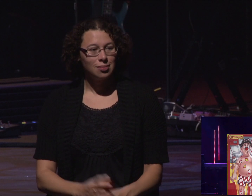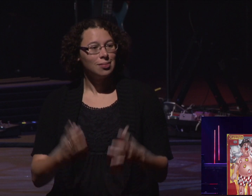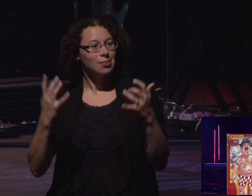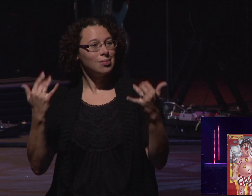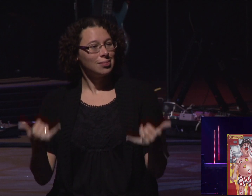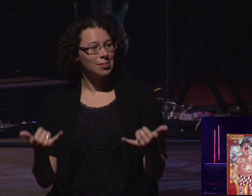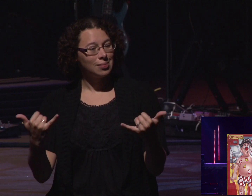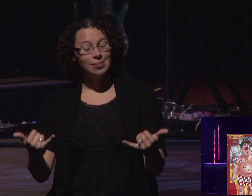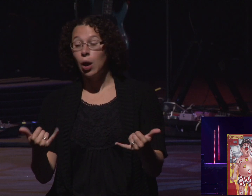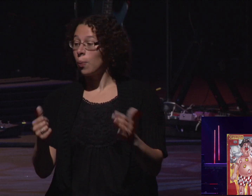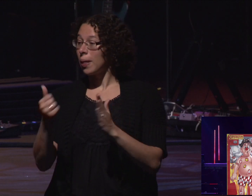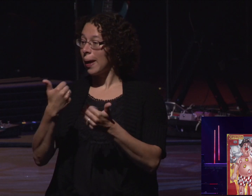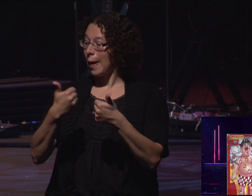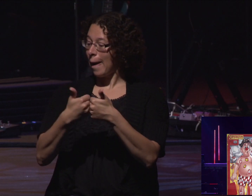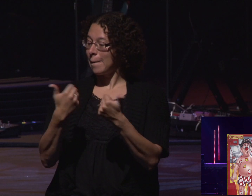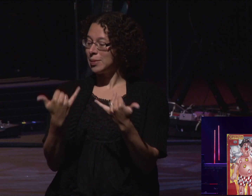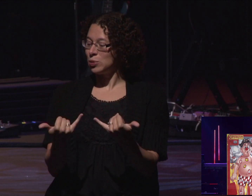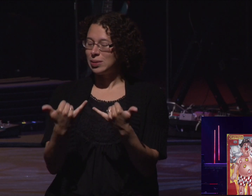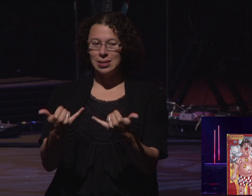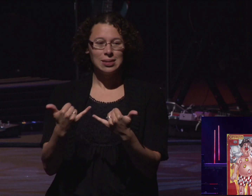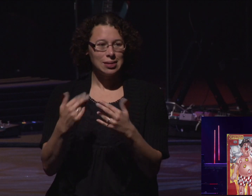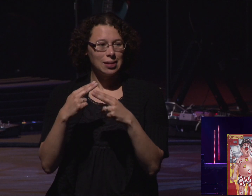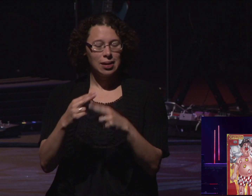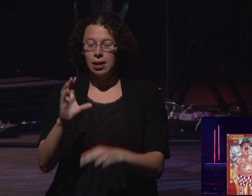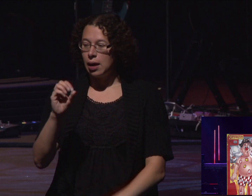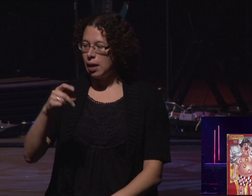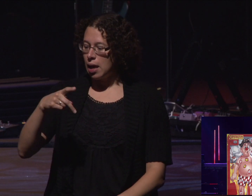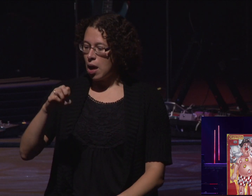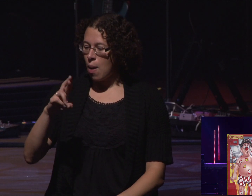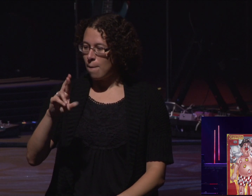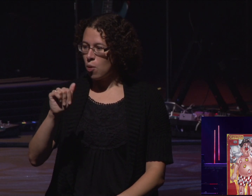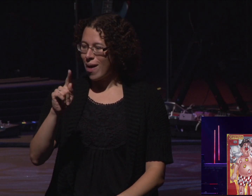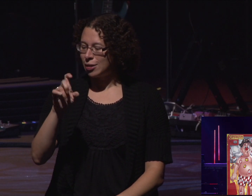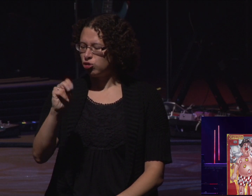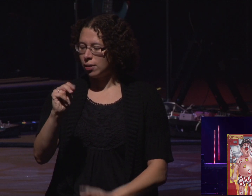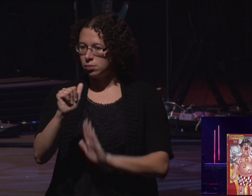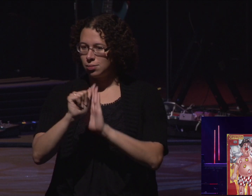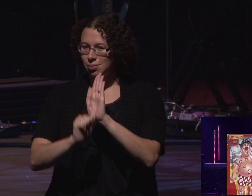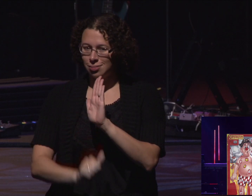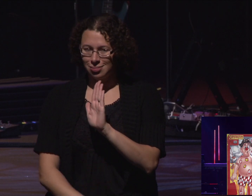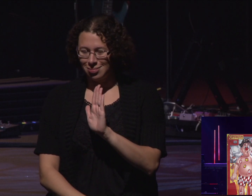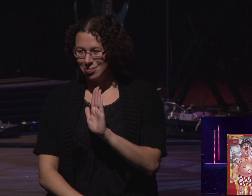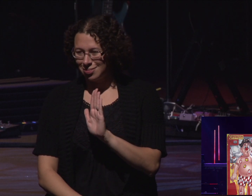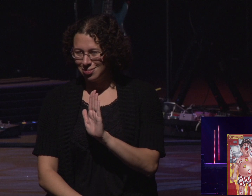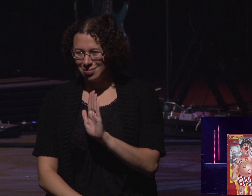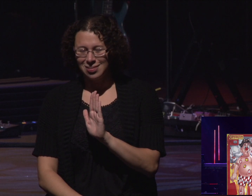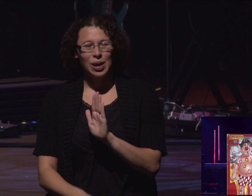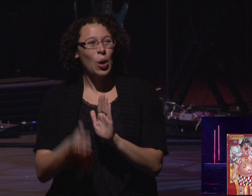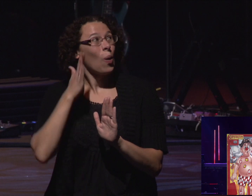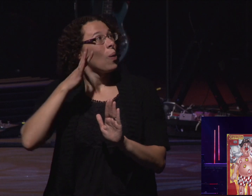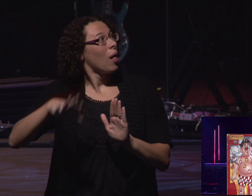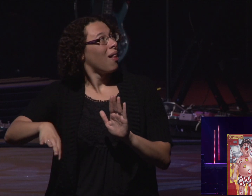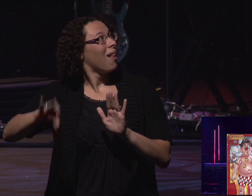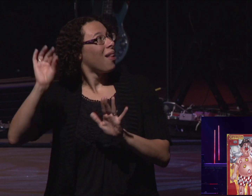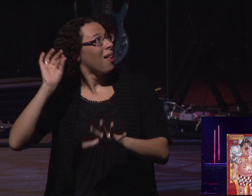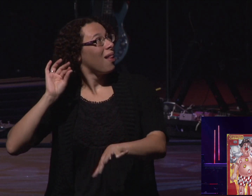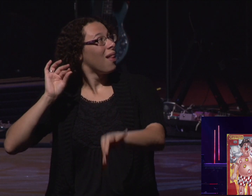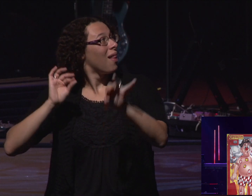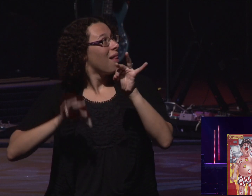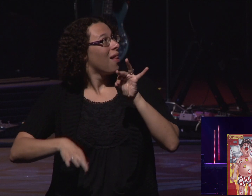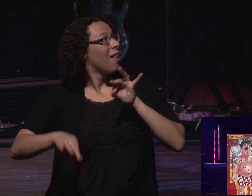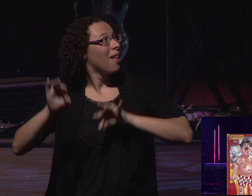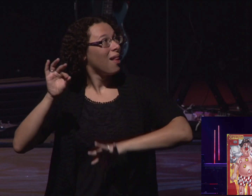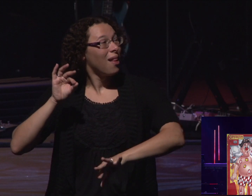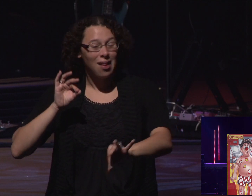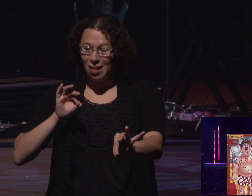the game of operation is kind of fun, but we'll just kind of pull some things out of him, ha-ha. We're going to pull some things out and we'll do some scripture and just kind of look at some